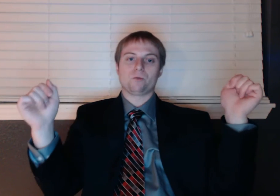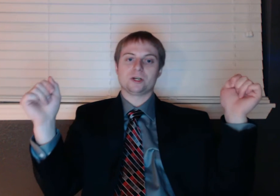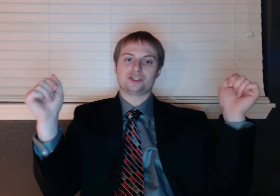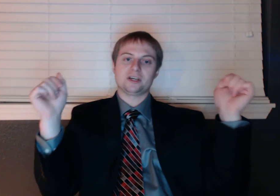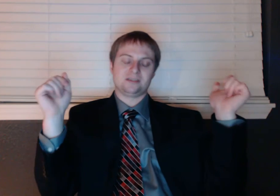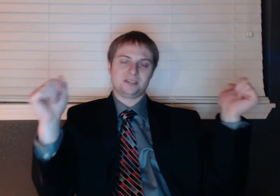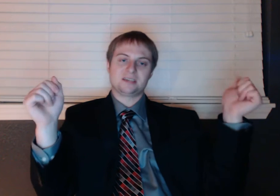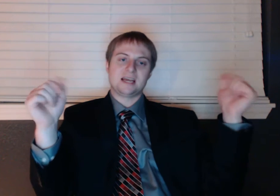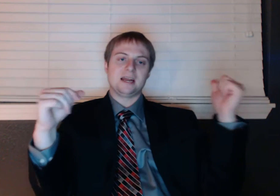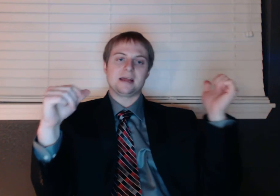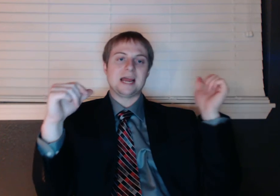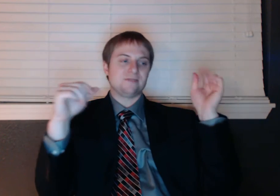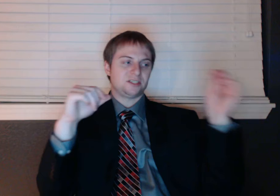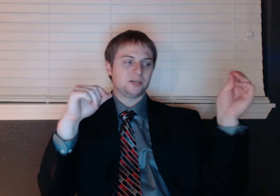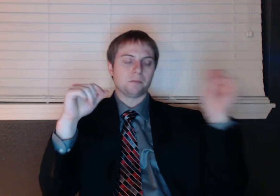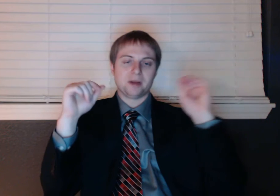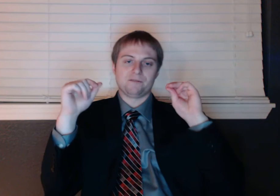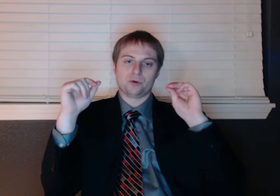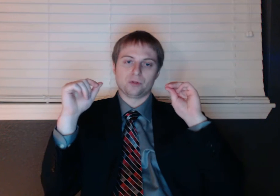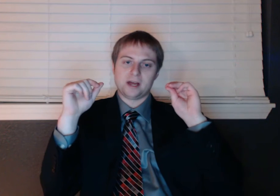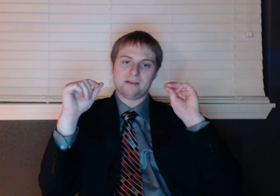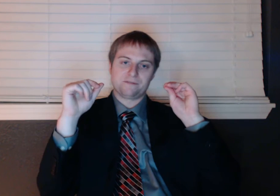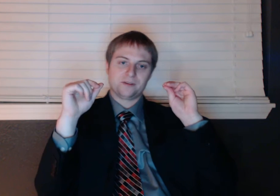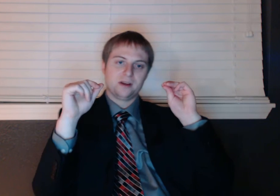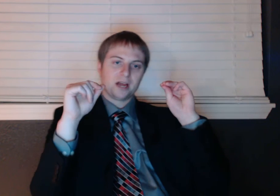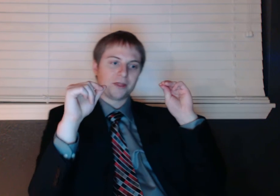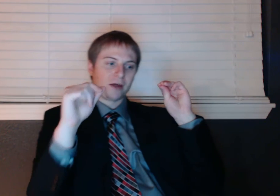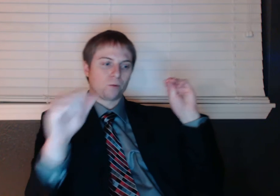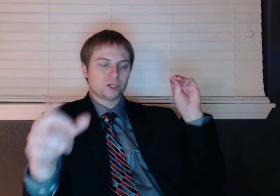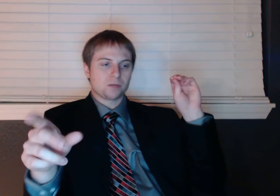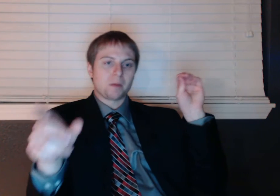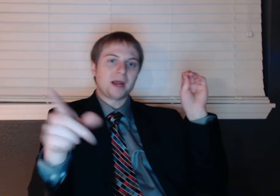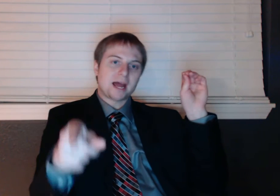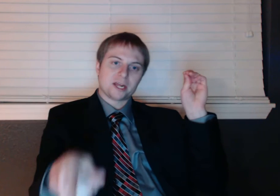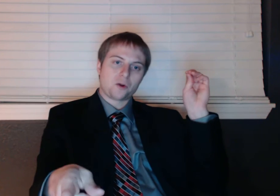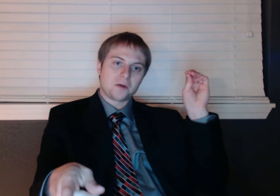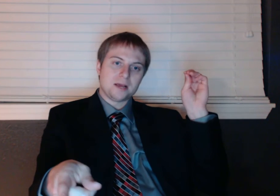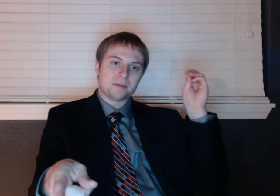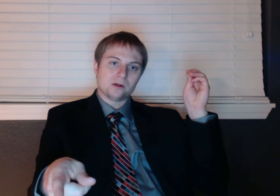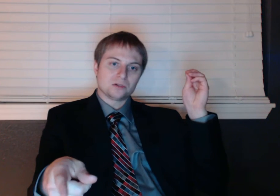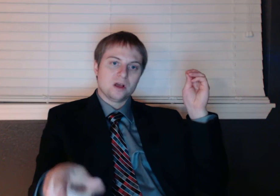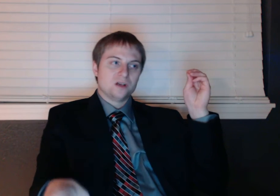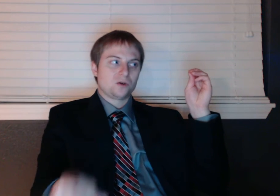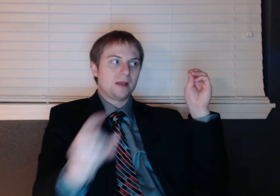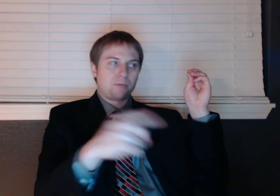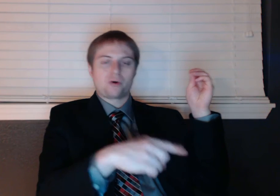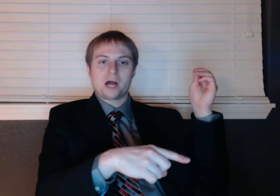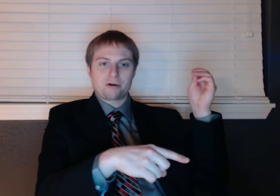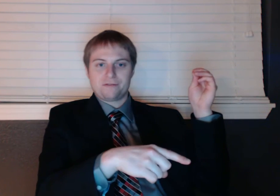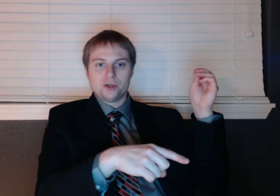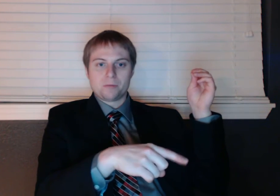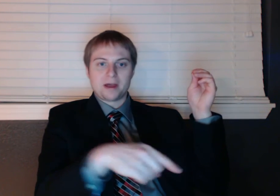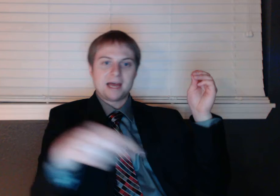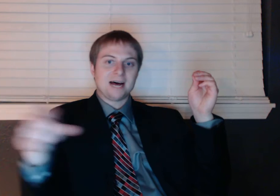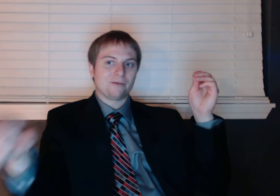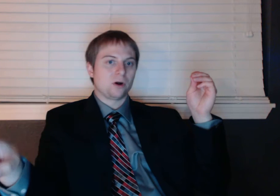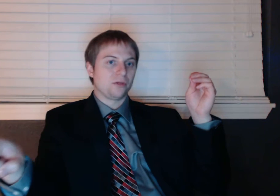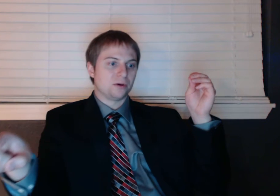eyes that Russia is dictating every single bit of your life and that Russia might hack your emails so all that pornography you might have or all